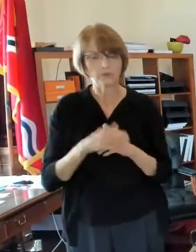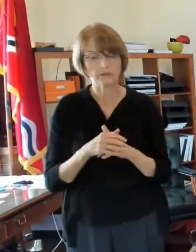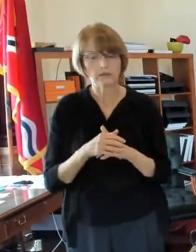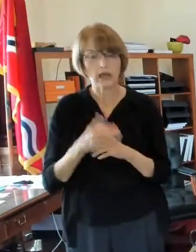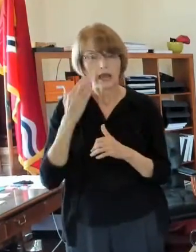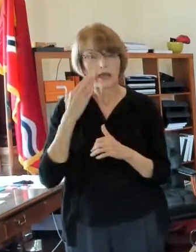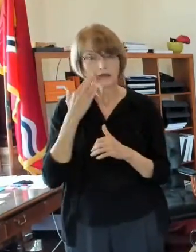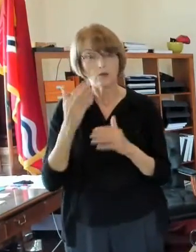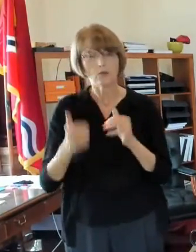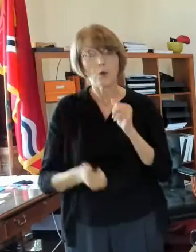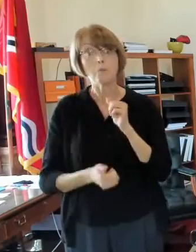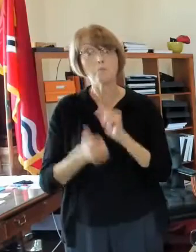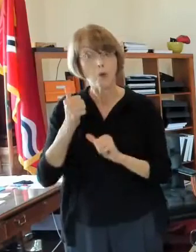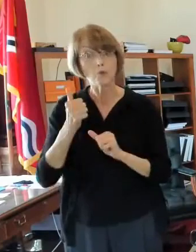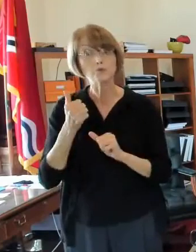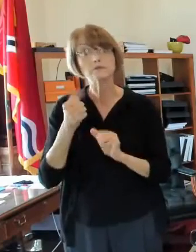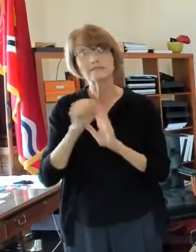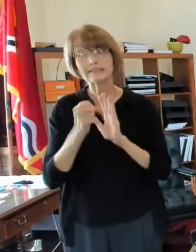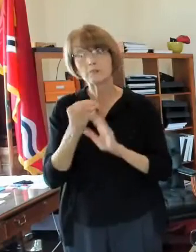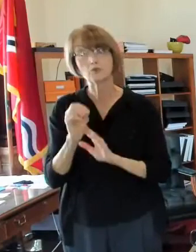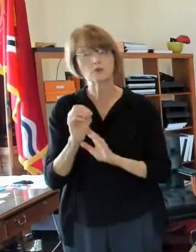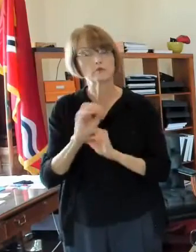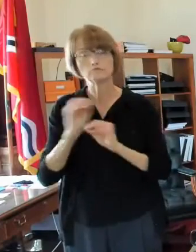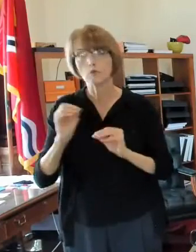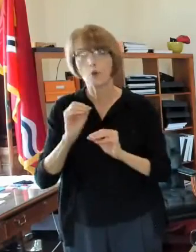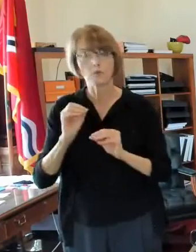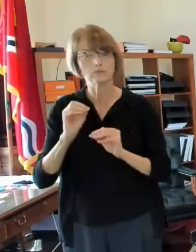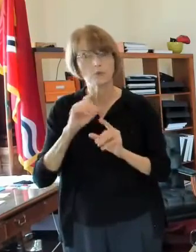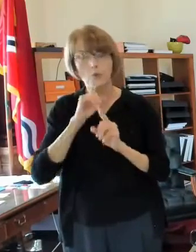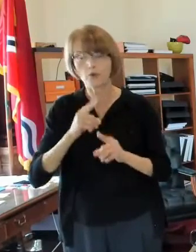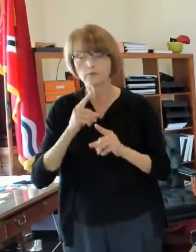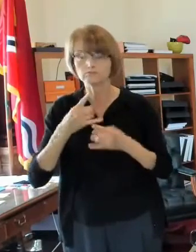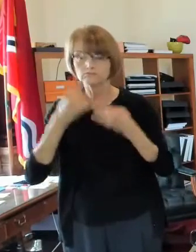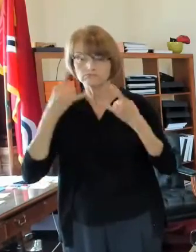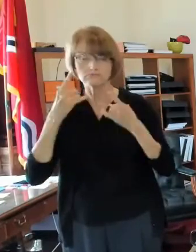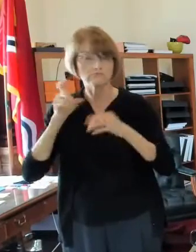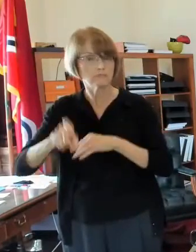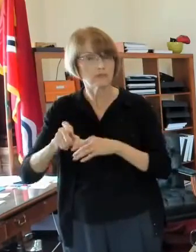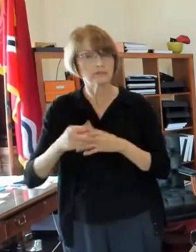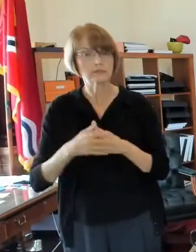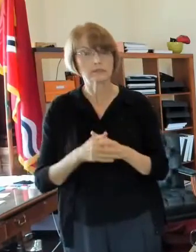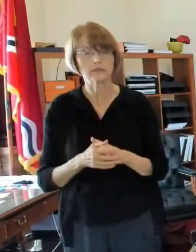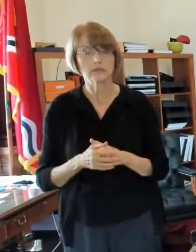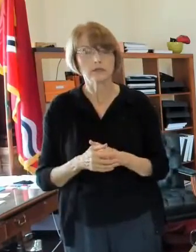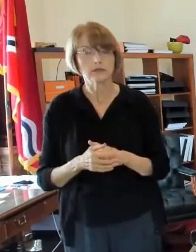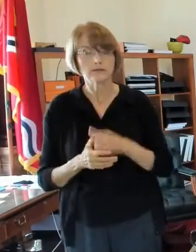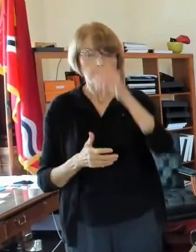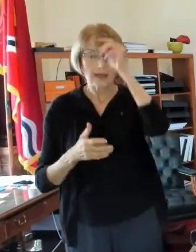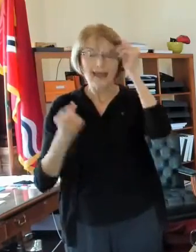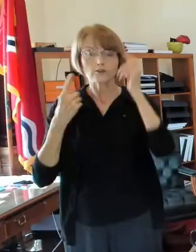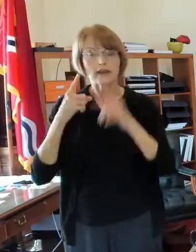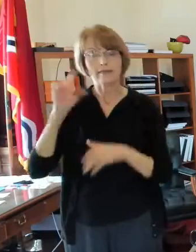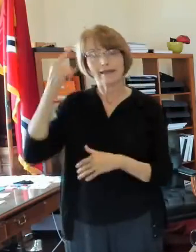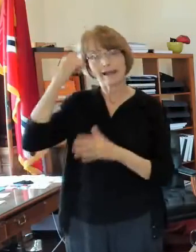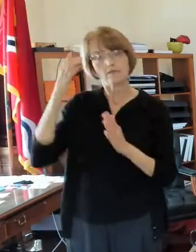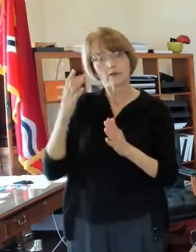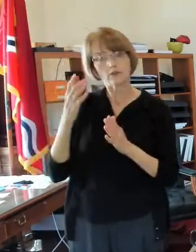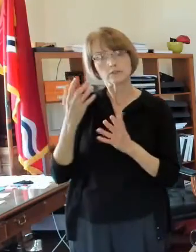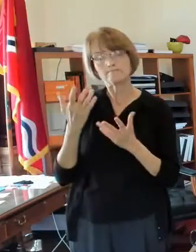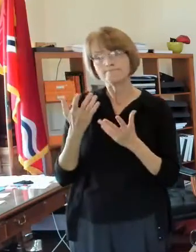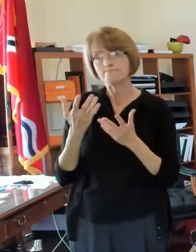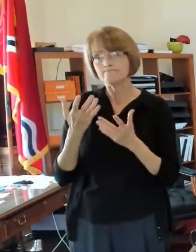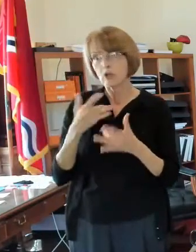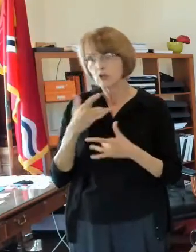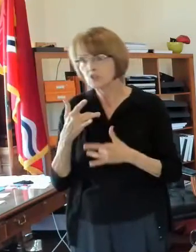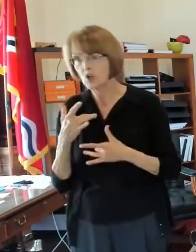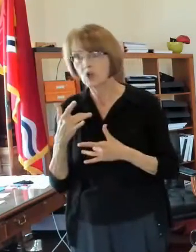of the rest of the state does not have a mask order but um i i understand that governor's just trying to keep his residents as safe as